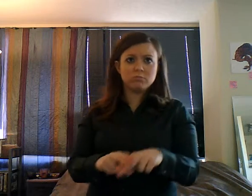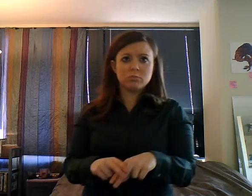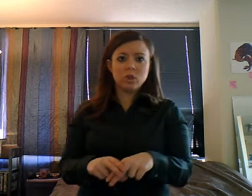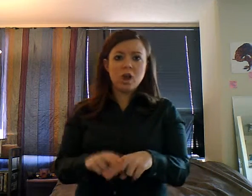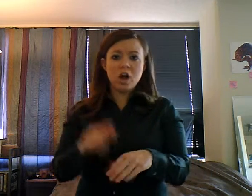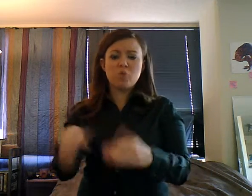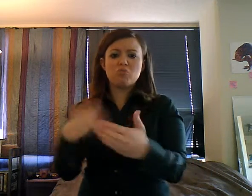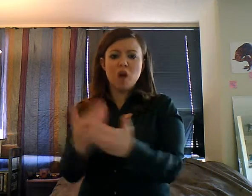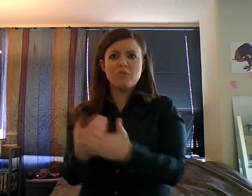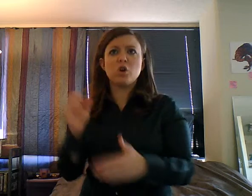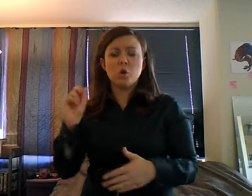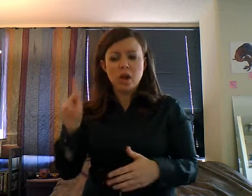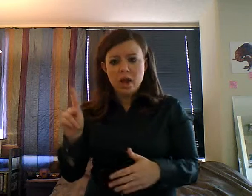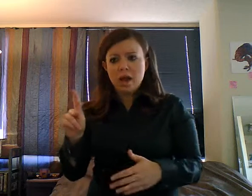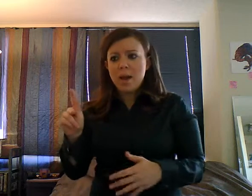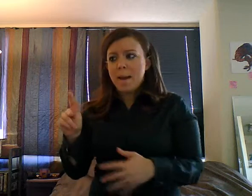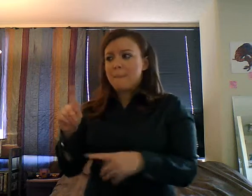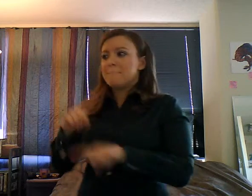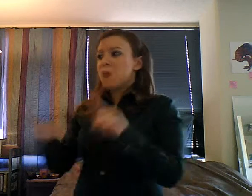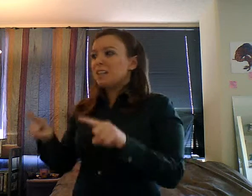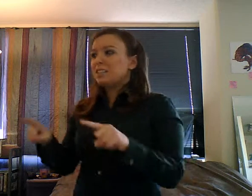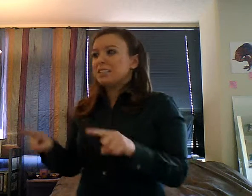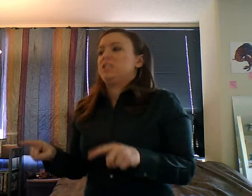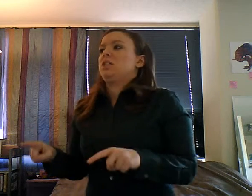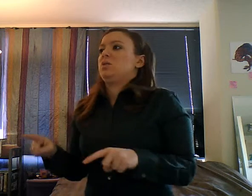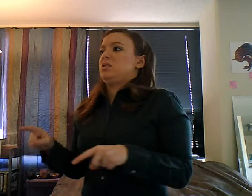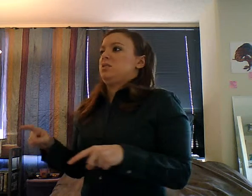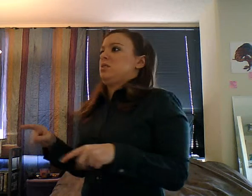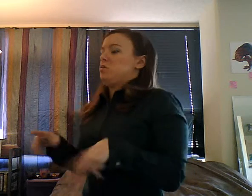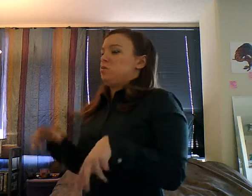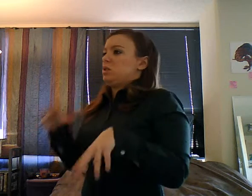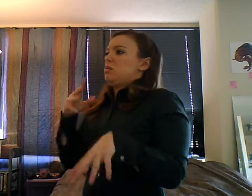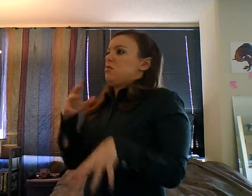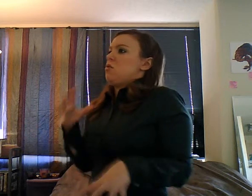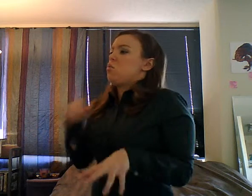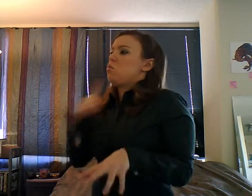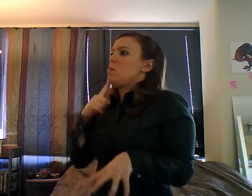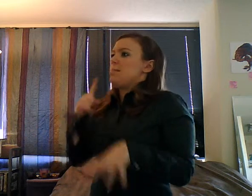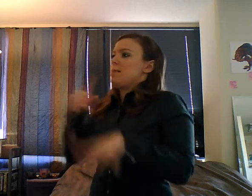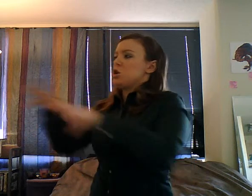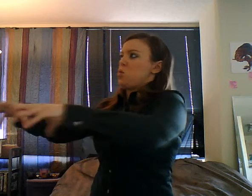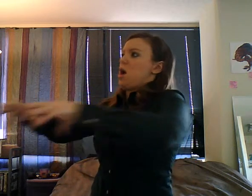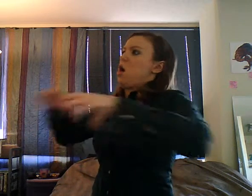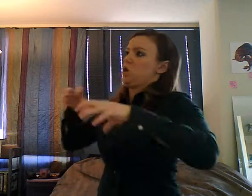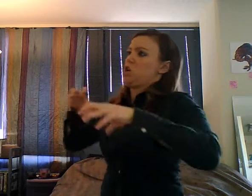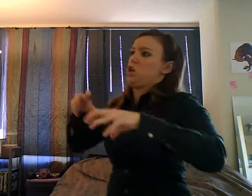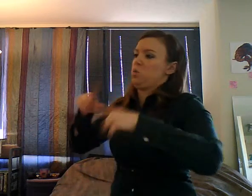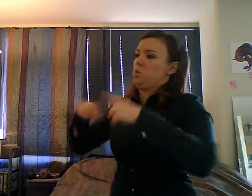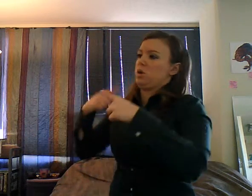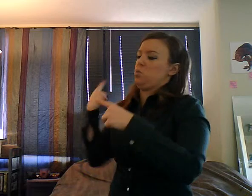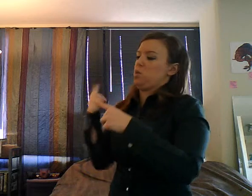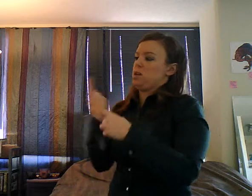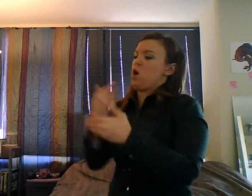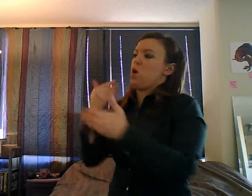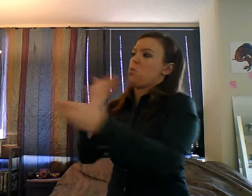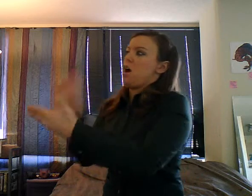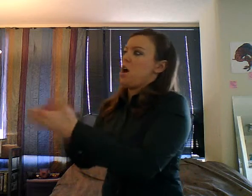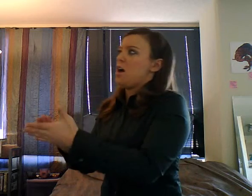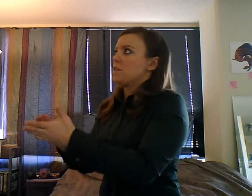there were, like, trees in the way, but there was a tall man in front of me that had a video camera that had his little viewfinder popped out, and